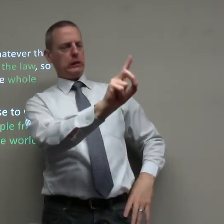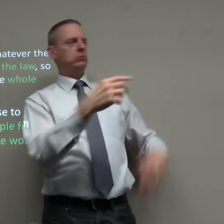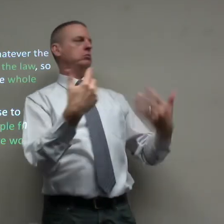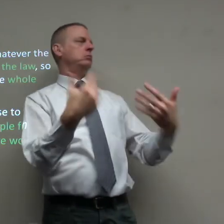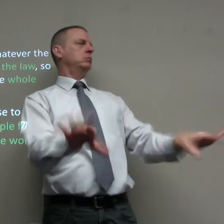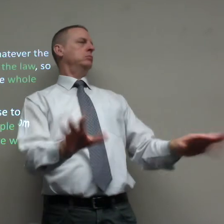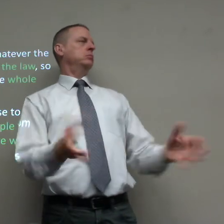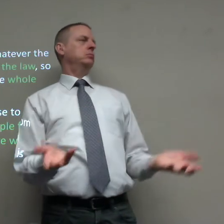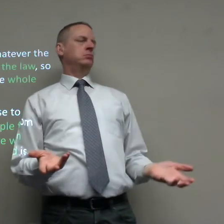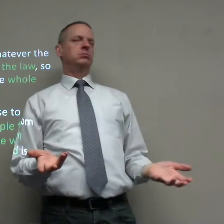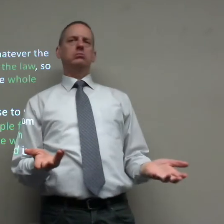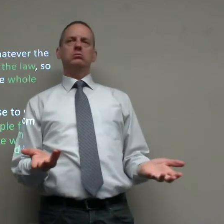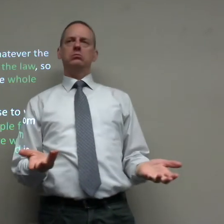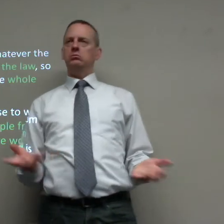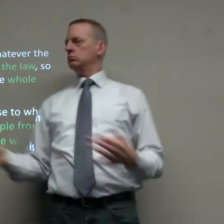he says no you did and that's it